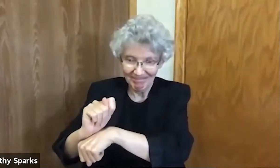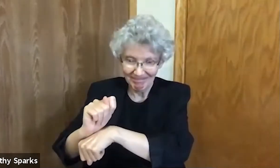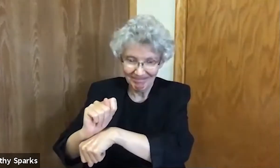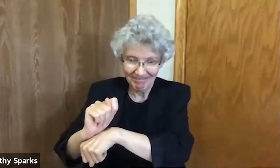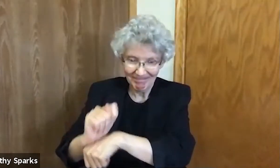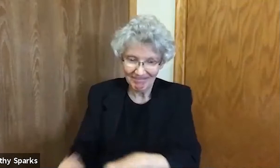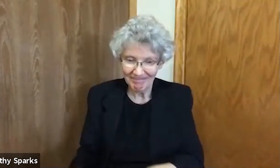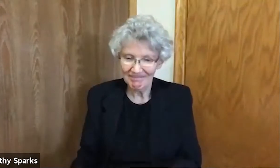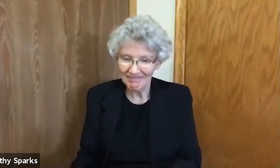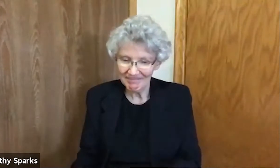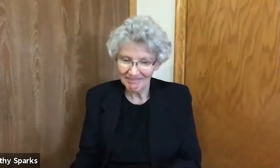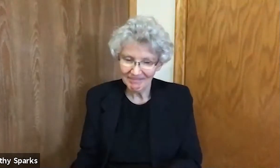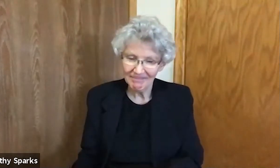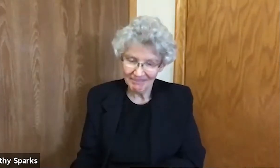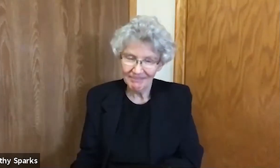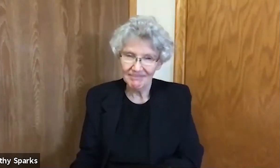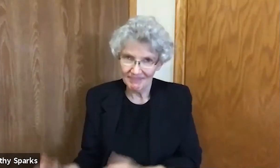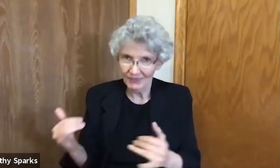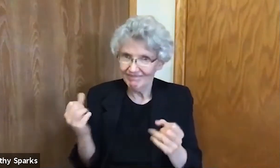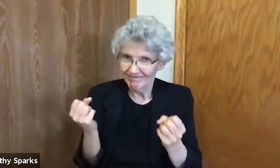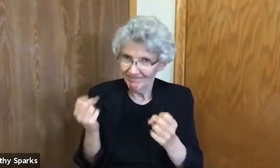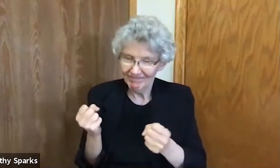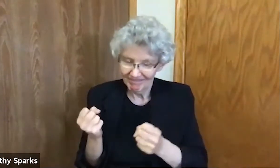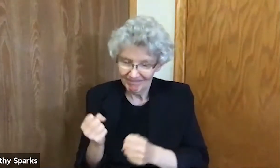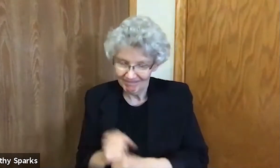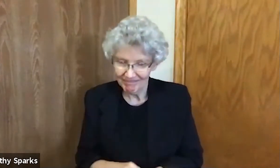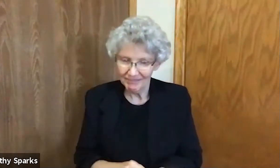And in this story, we learn what Isaiah sees when he's in the temple.